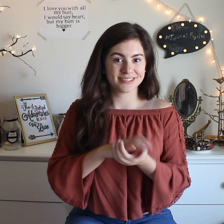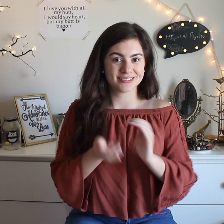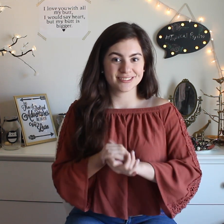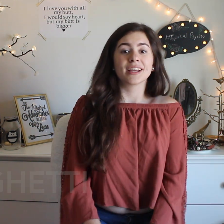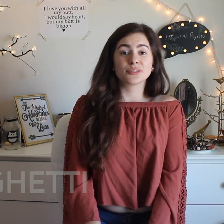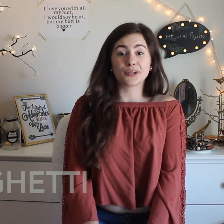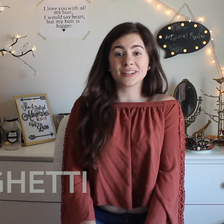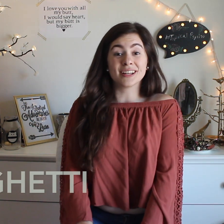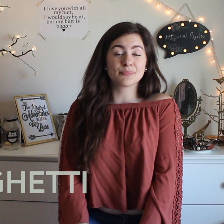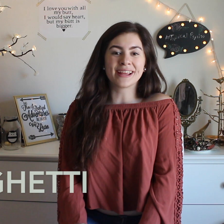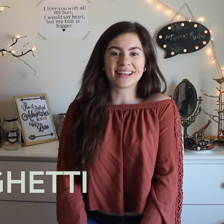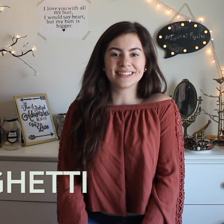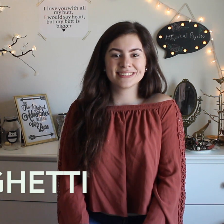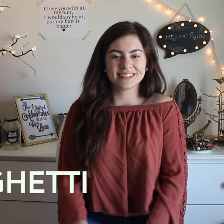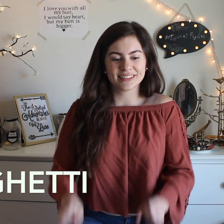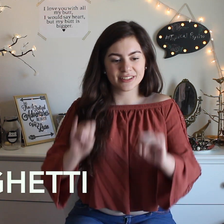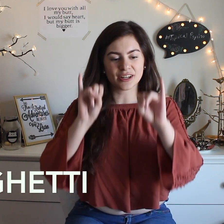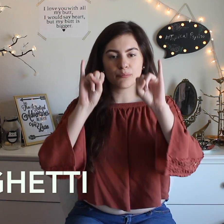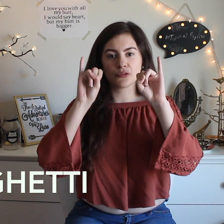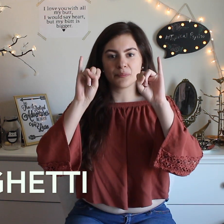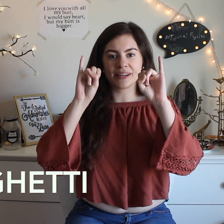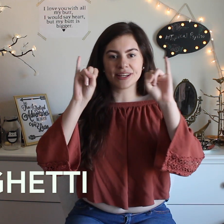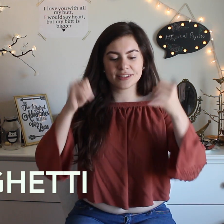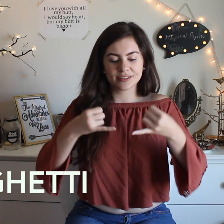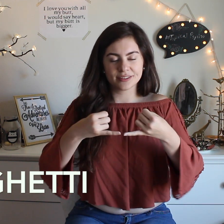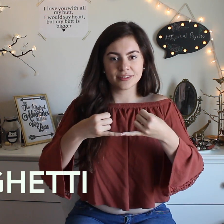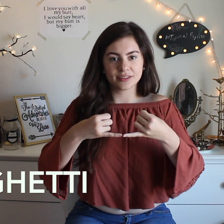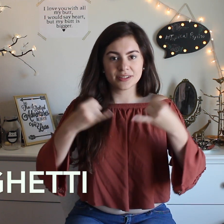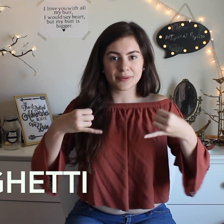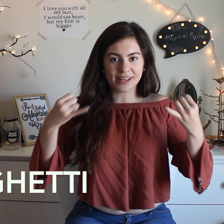next word spaghetti you have both your pinkies spaghetti